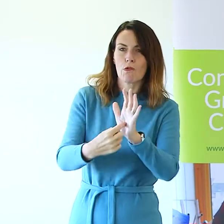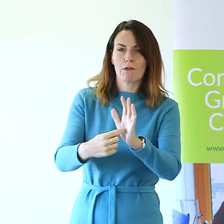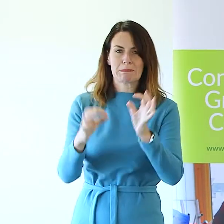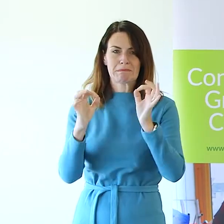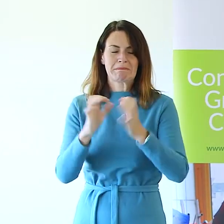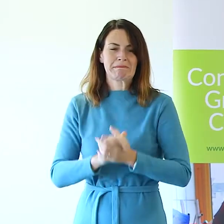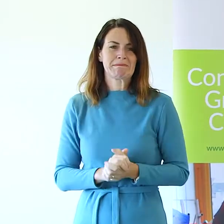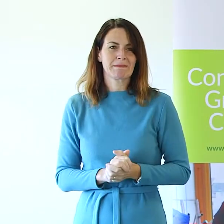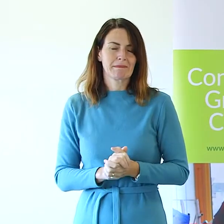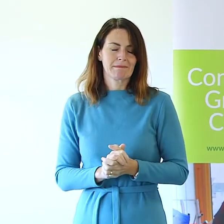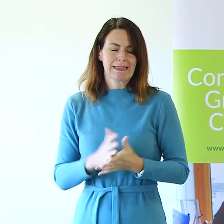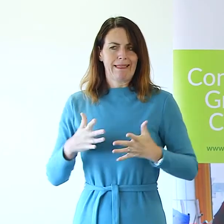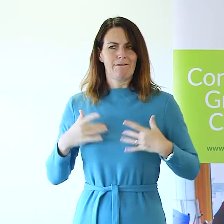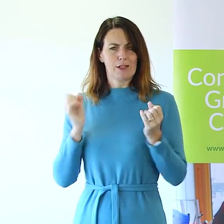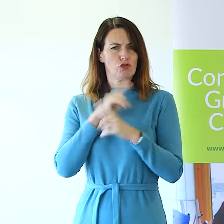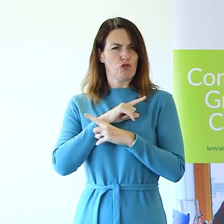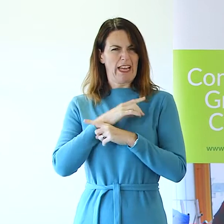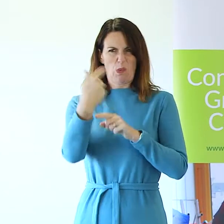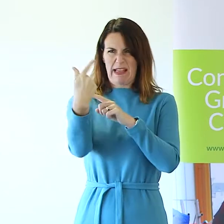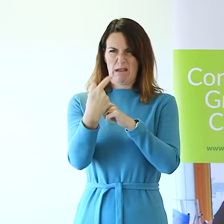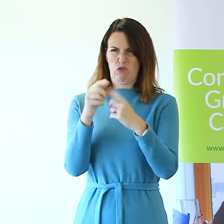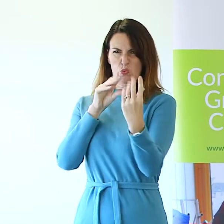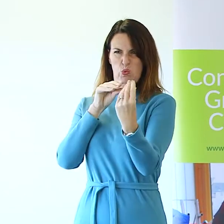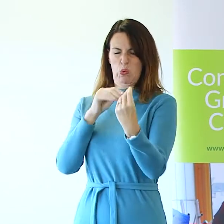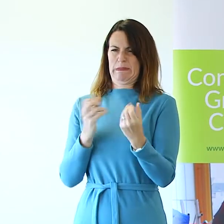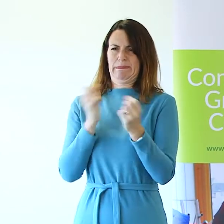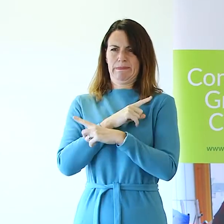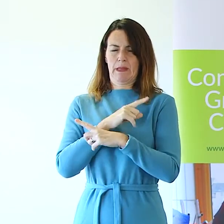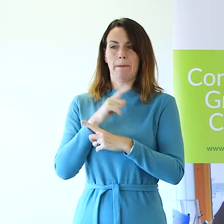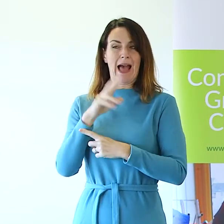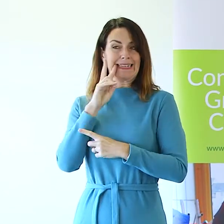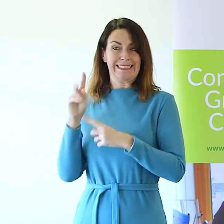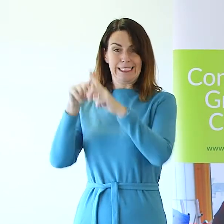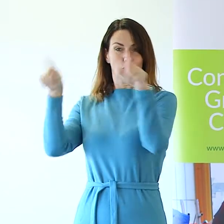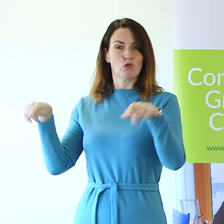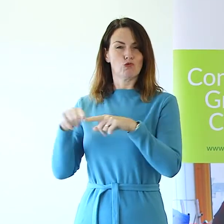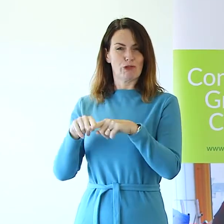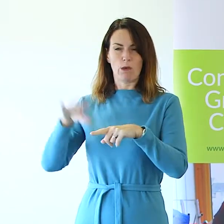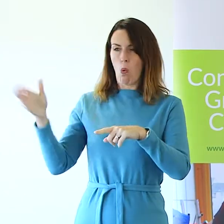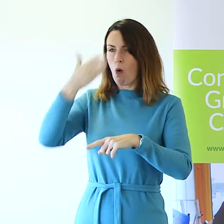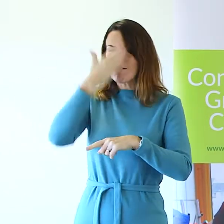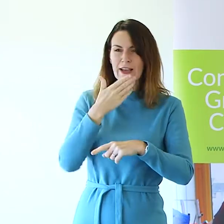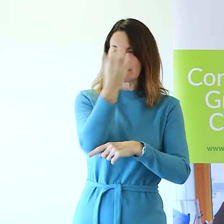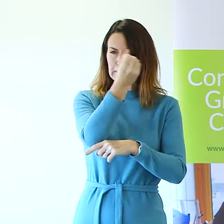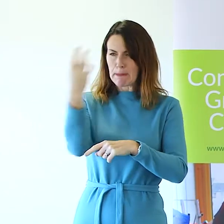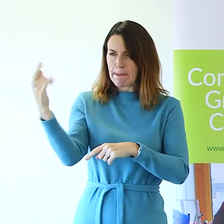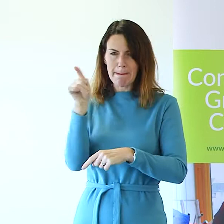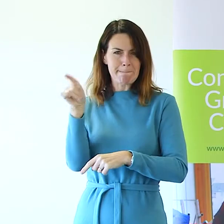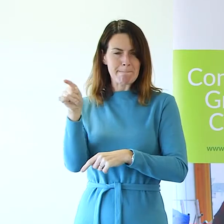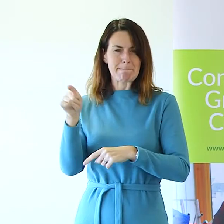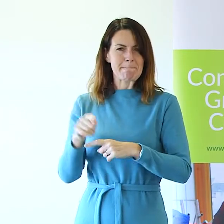morning. It is very strange talking to a camera but I've got you live on the screen to my right so I can see you all